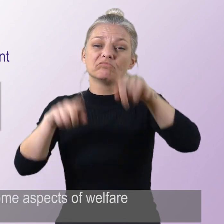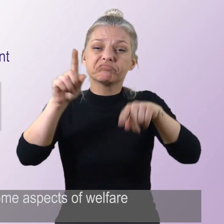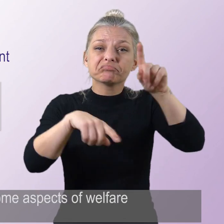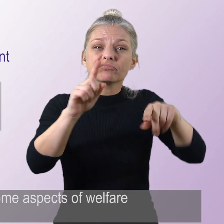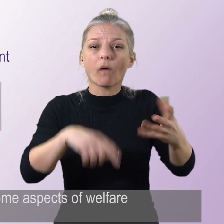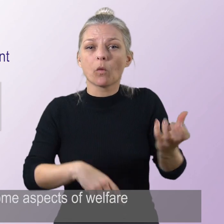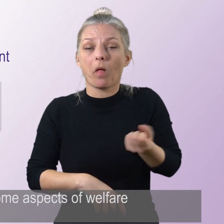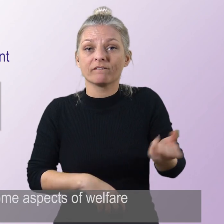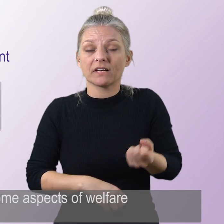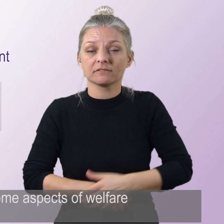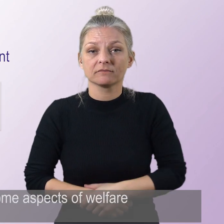aspects of welfare